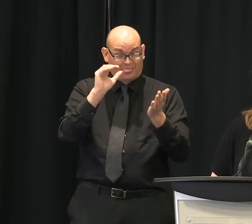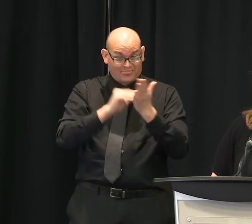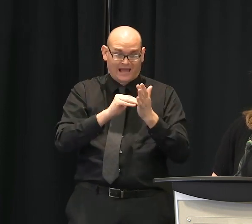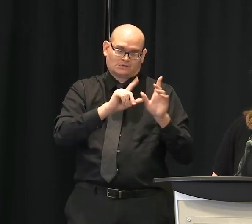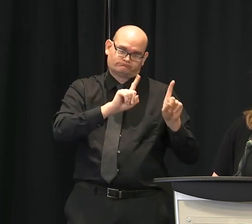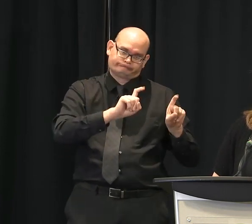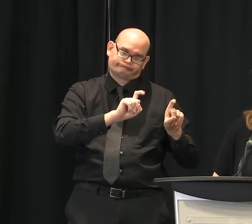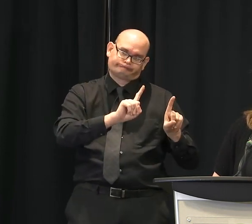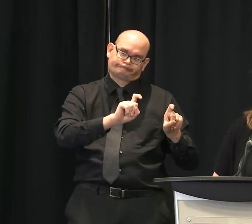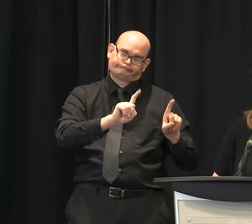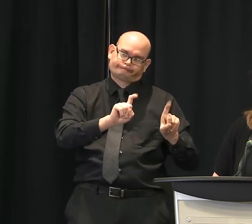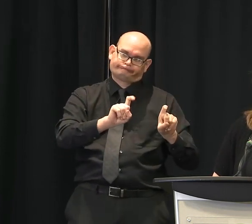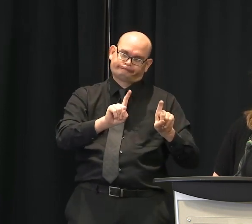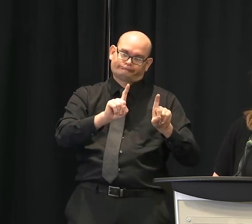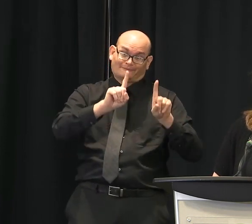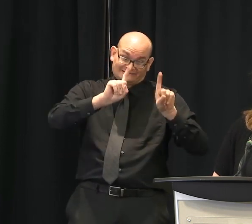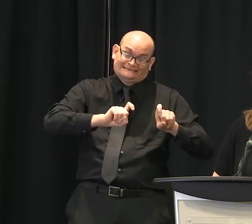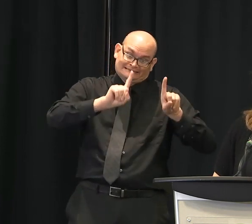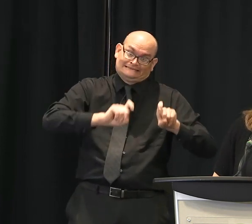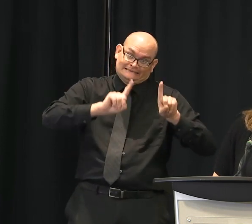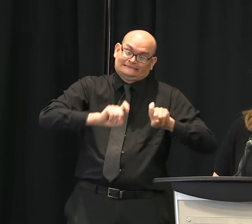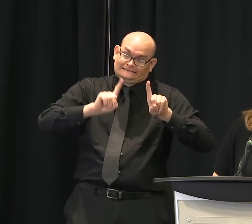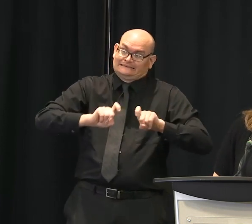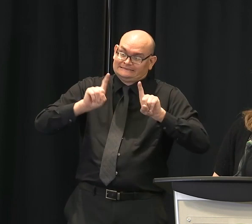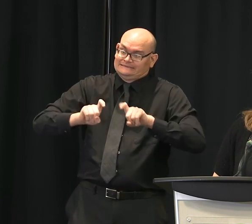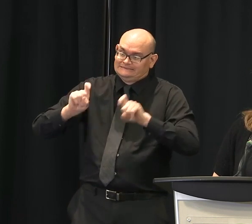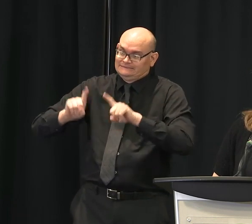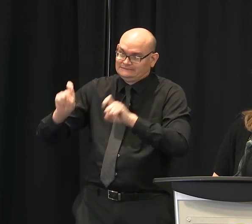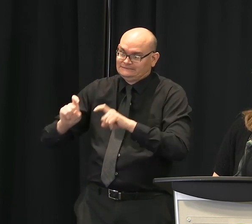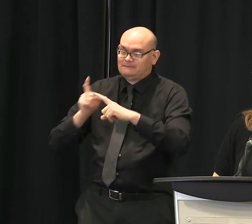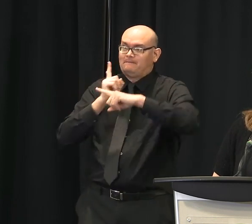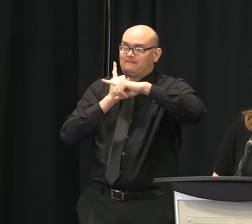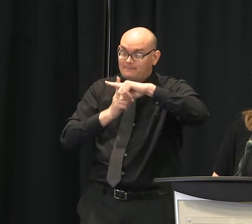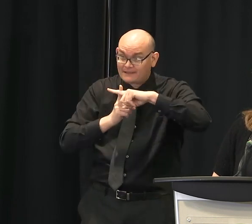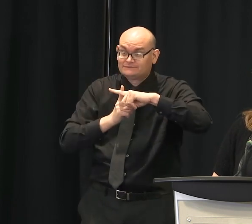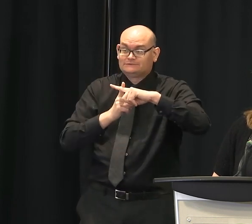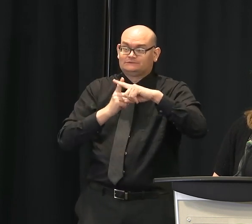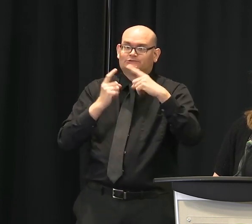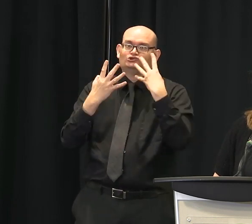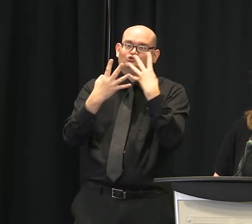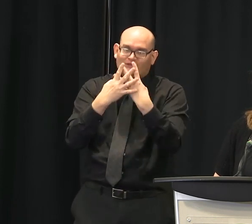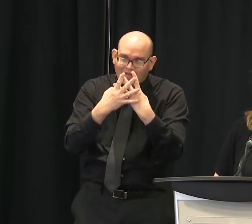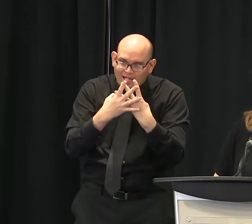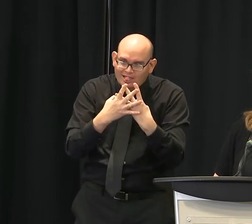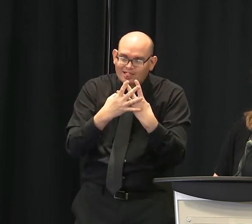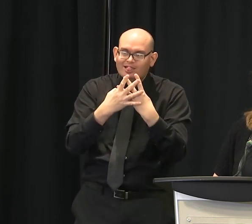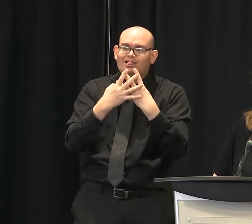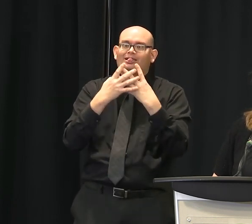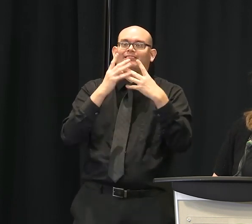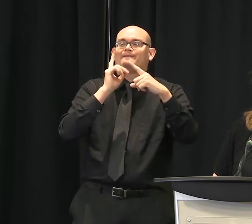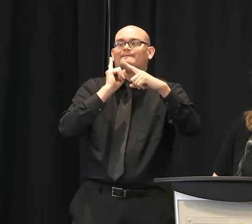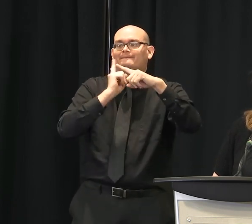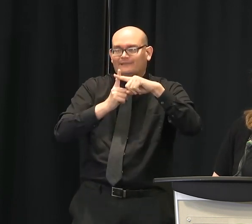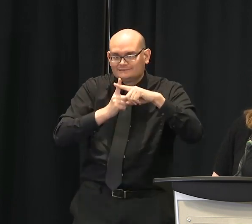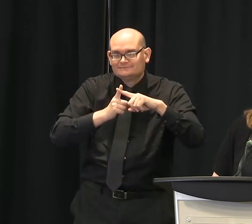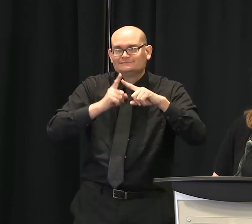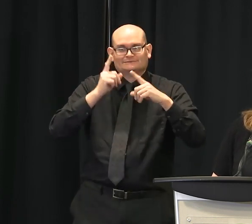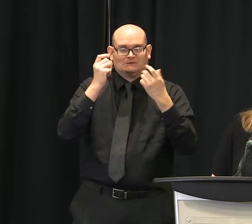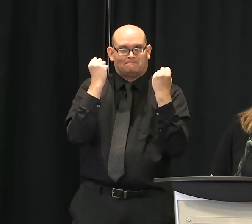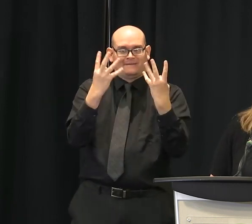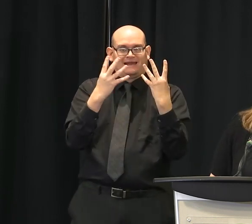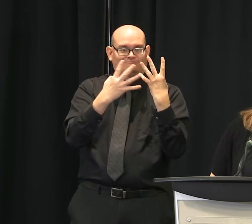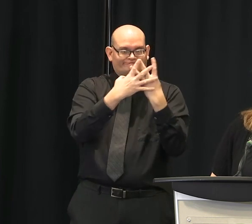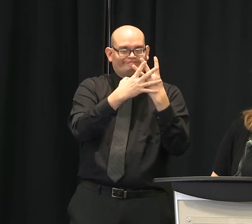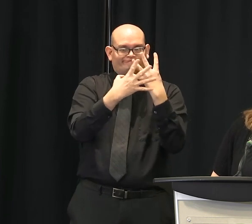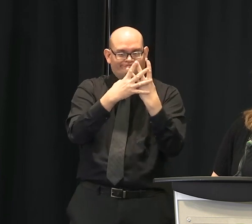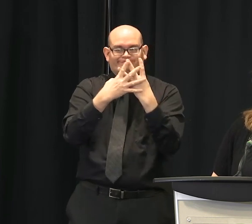testing access across the state, especially for those who are at greatest risk of the severe illness from the disease. As we